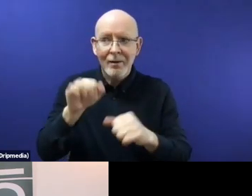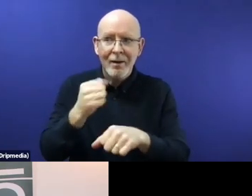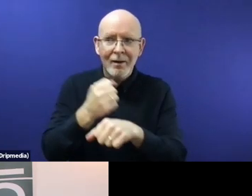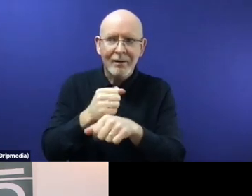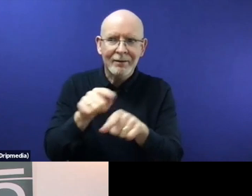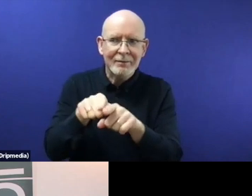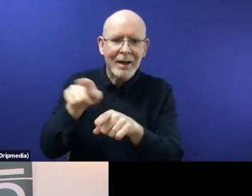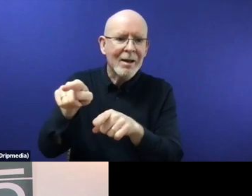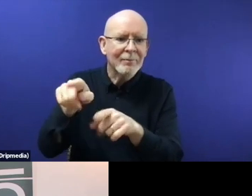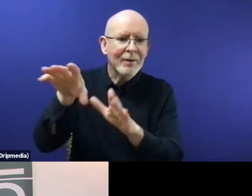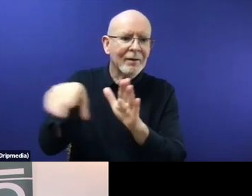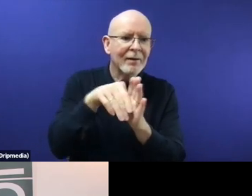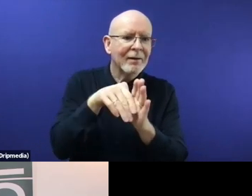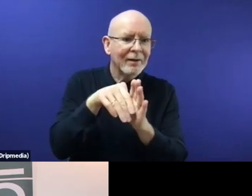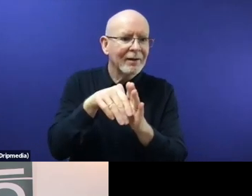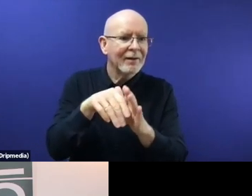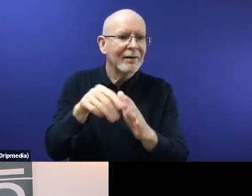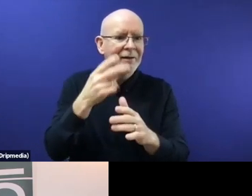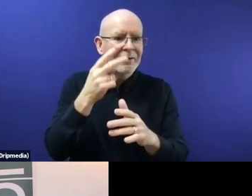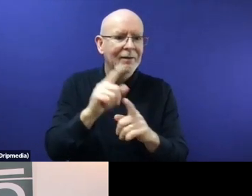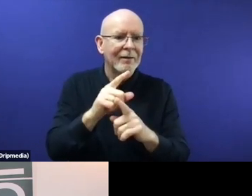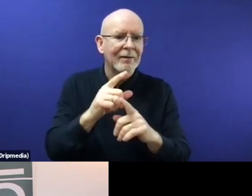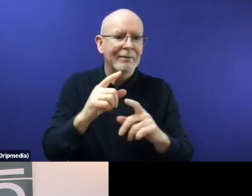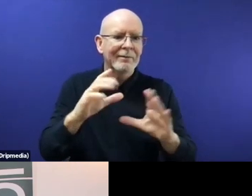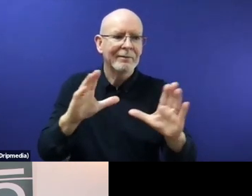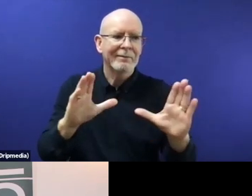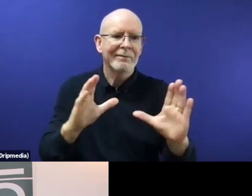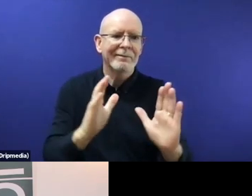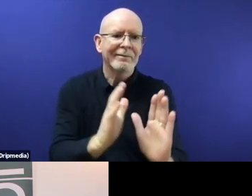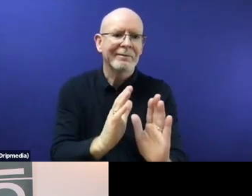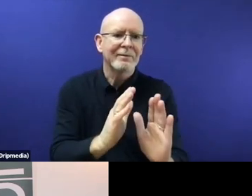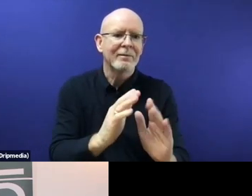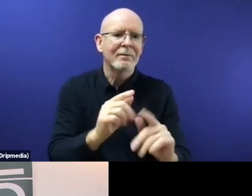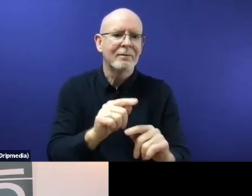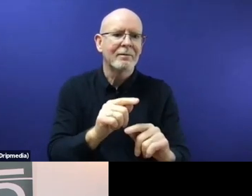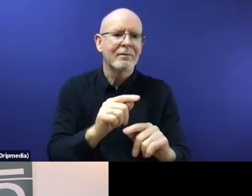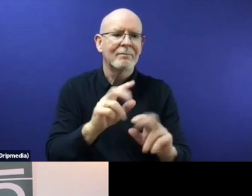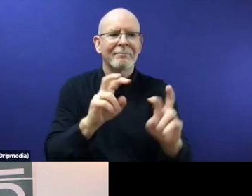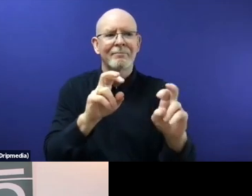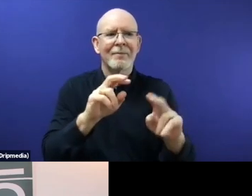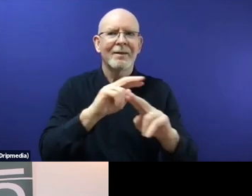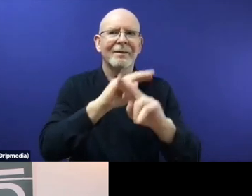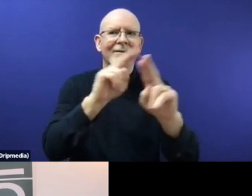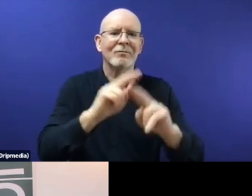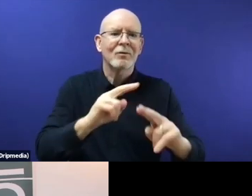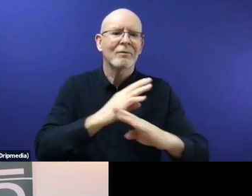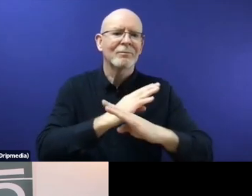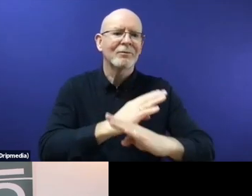So thanks a lot. would like to thank also all the other speakers, three speakers, for their intervention. I would like now to turn